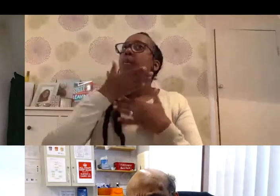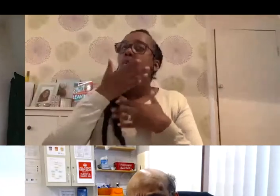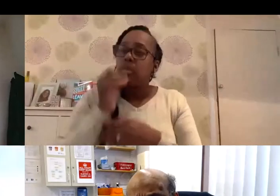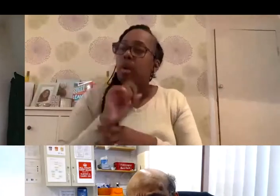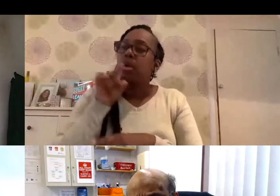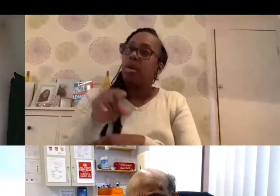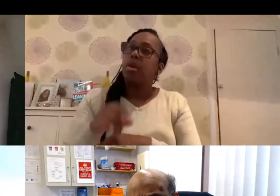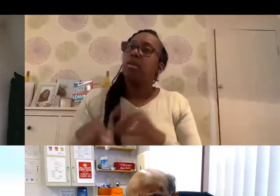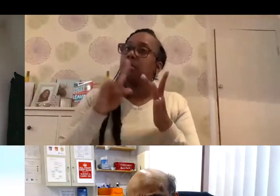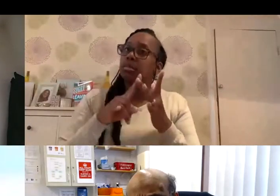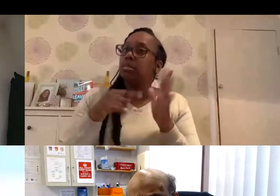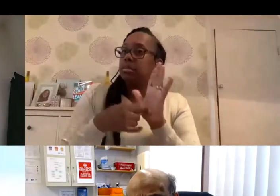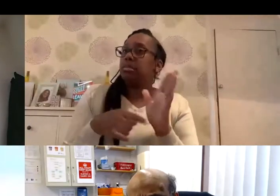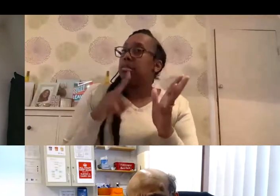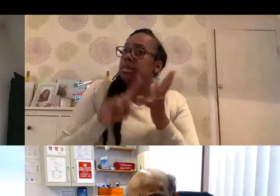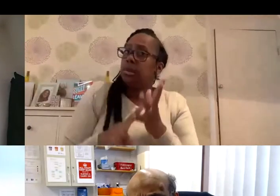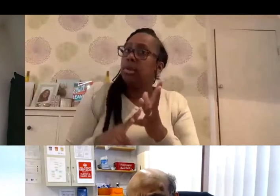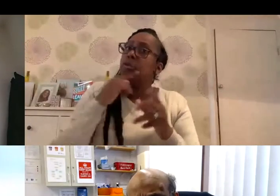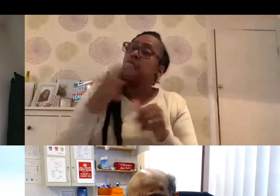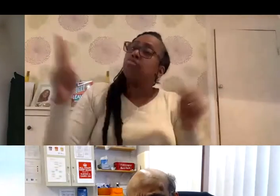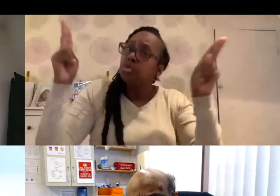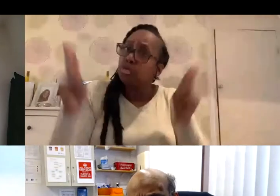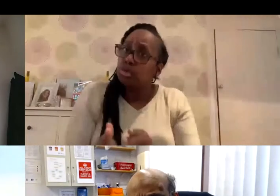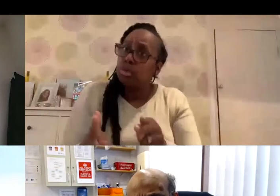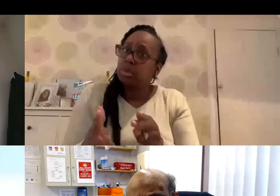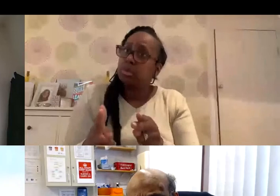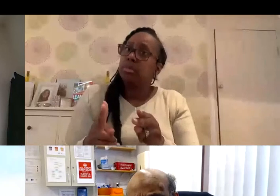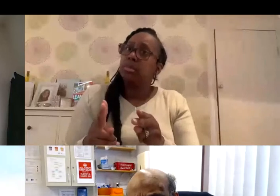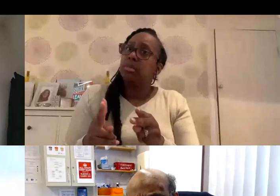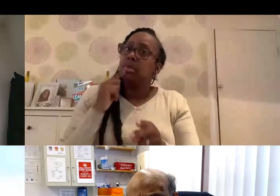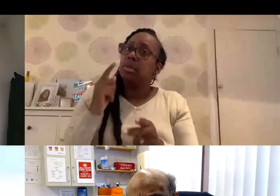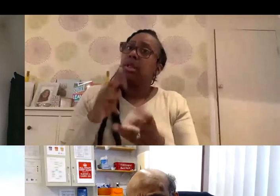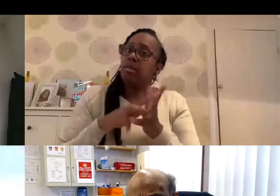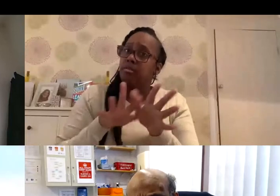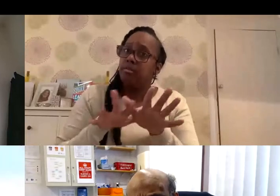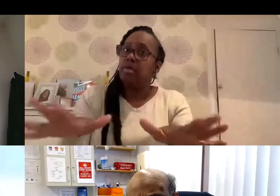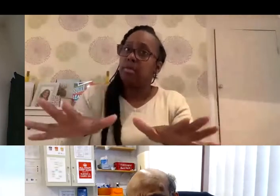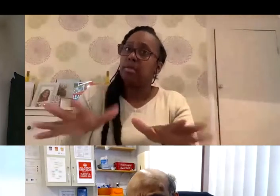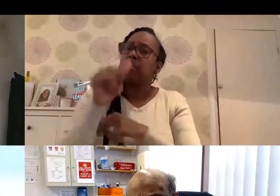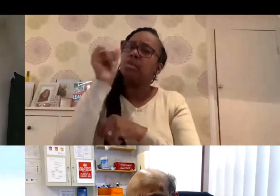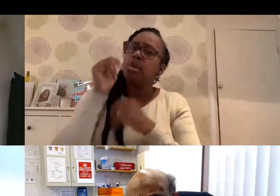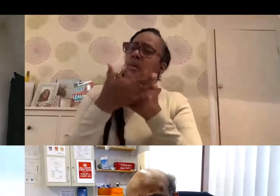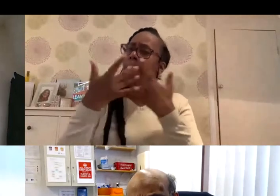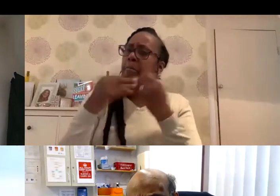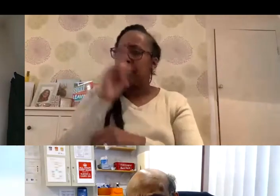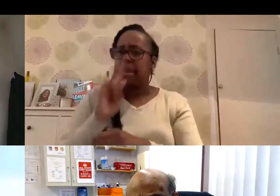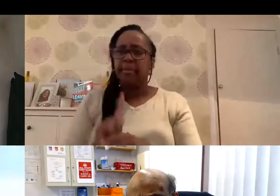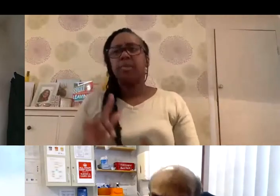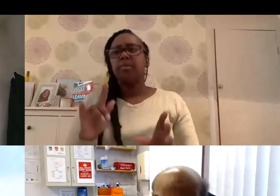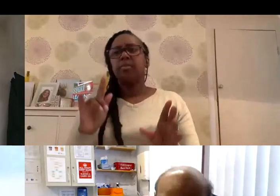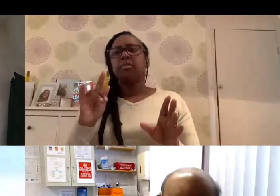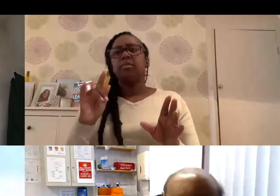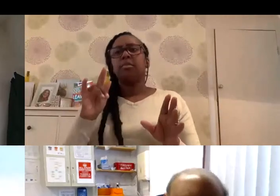So that is the objective, is reducing the severe end of viral disease. As we know, there are many people who are